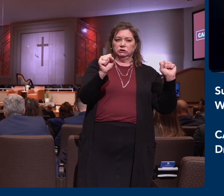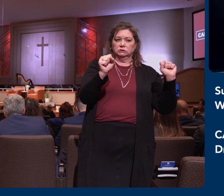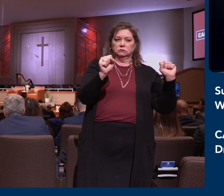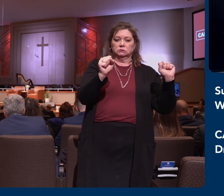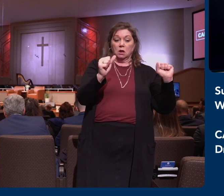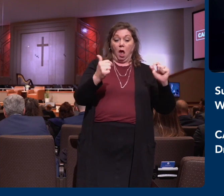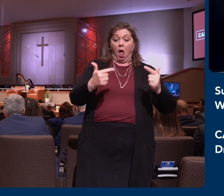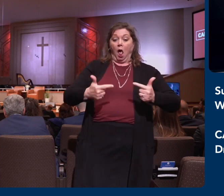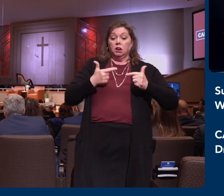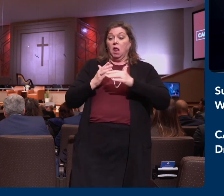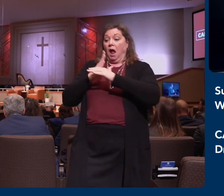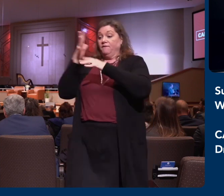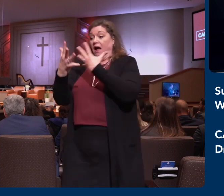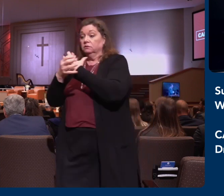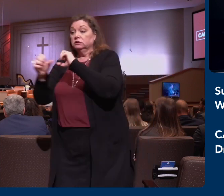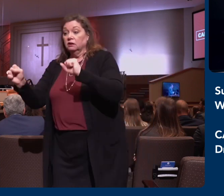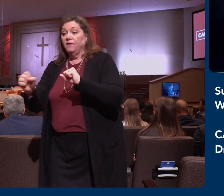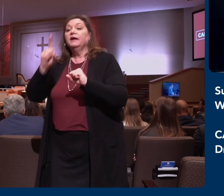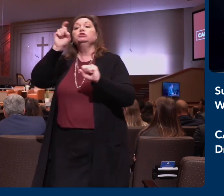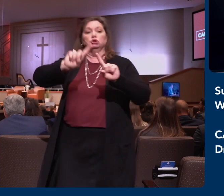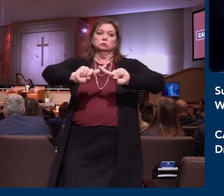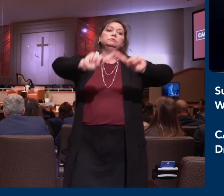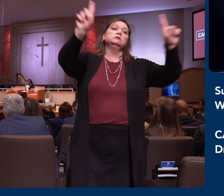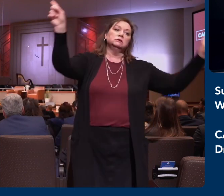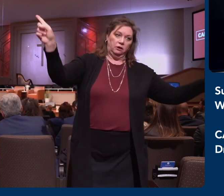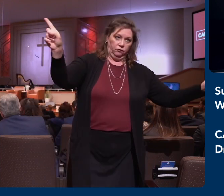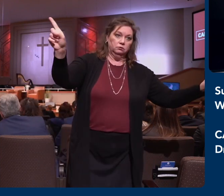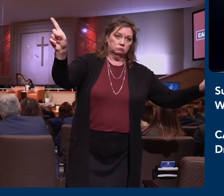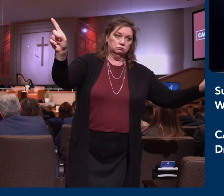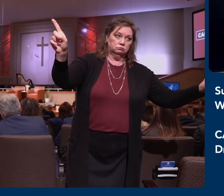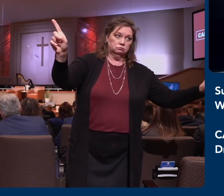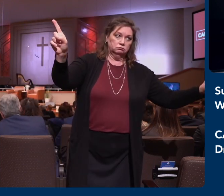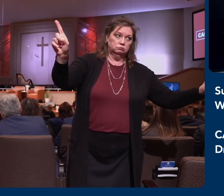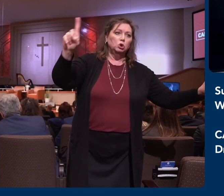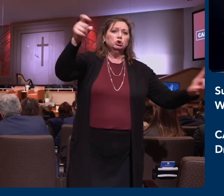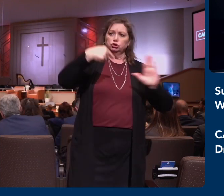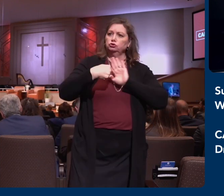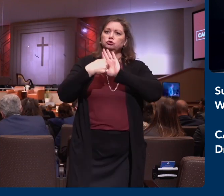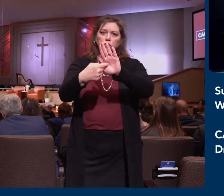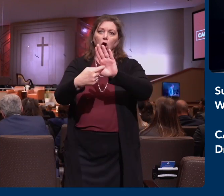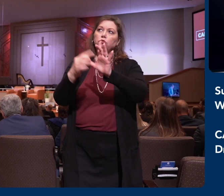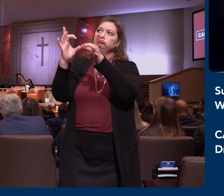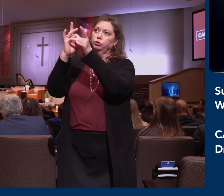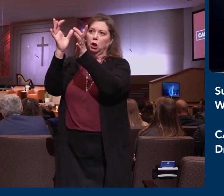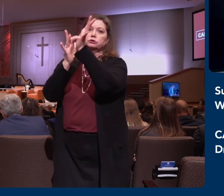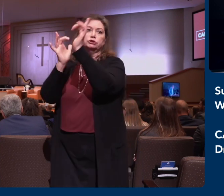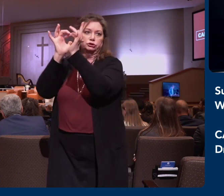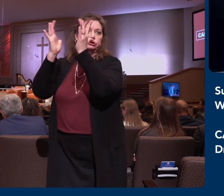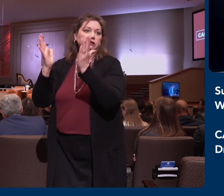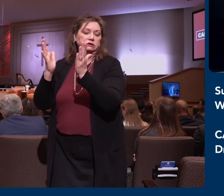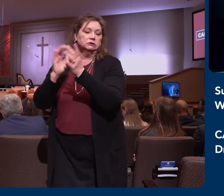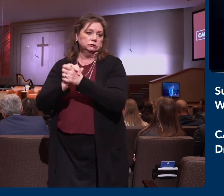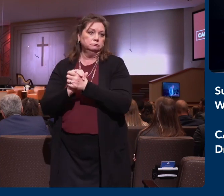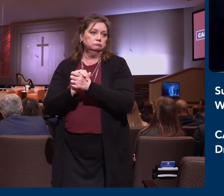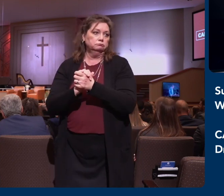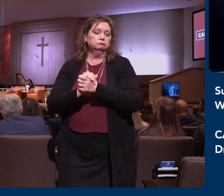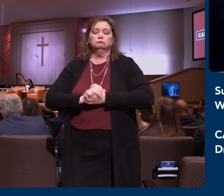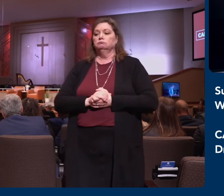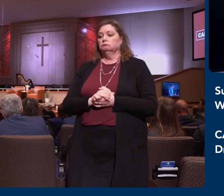that you are to walk now that you are in Jesus Christ. In chapter 4 and verse 5, the Bible says that I may make it manifest as I